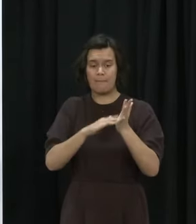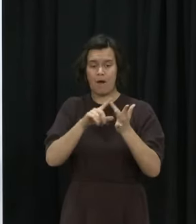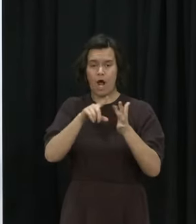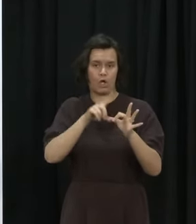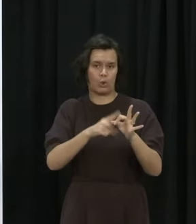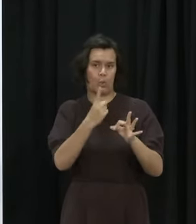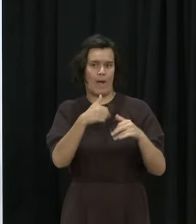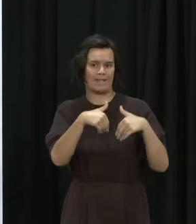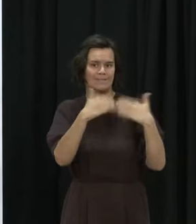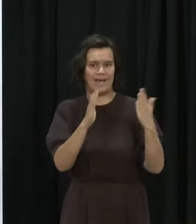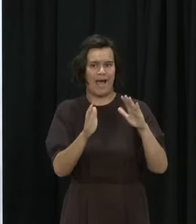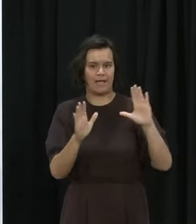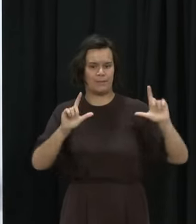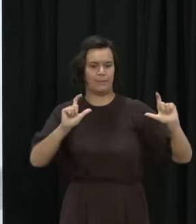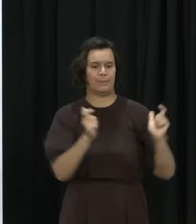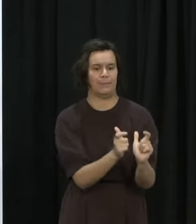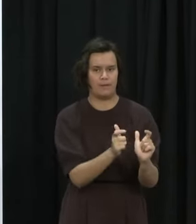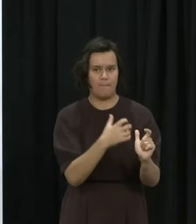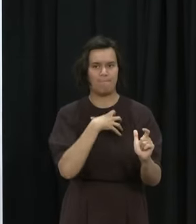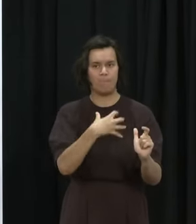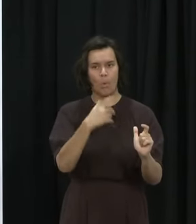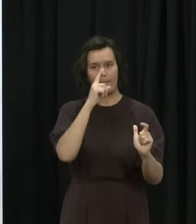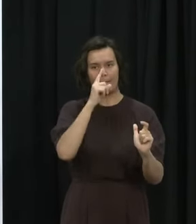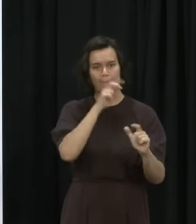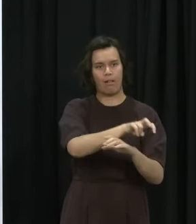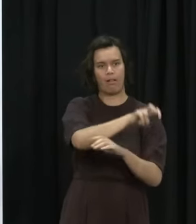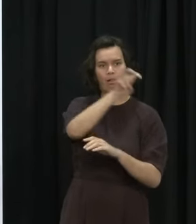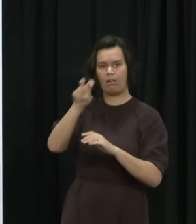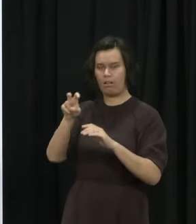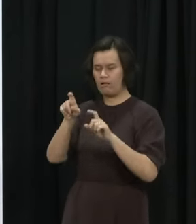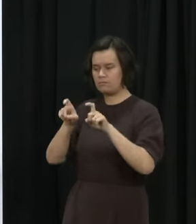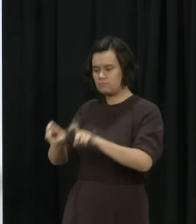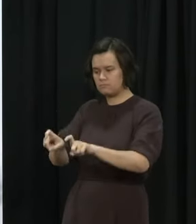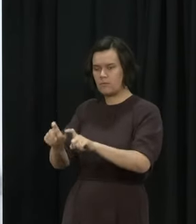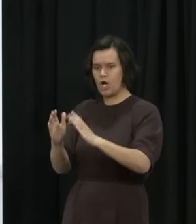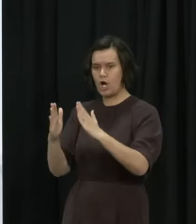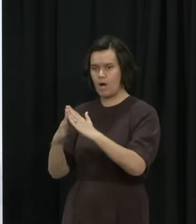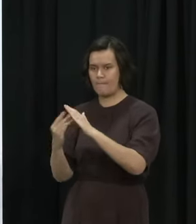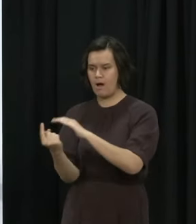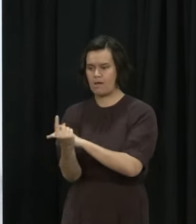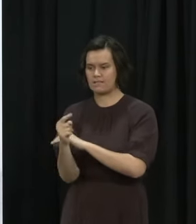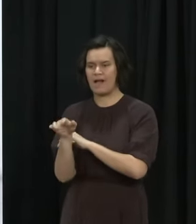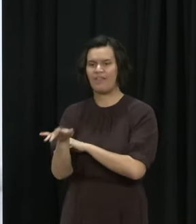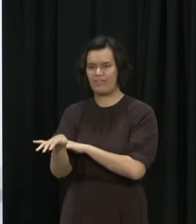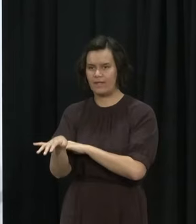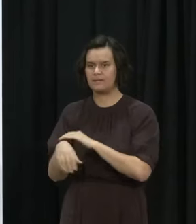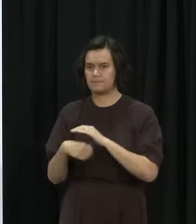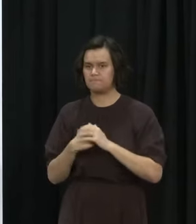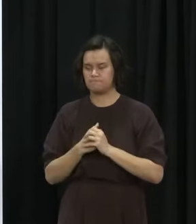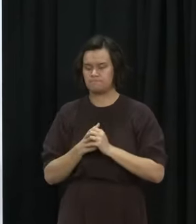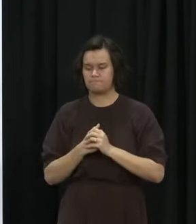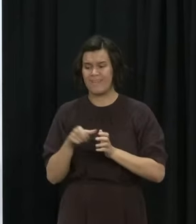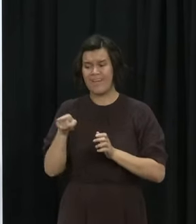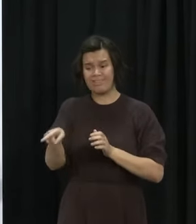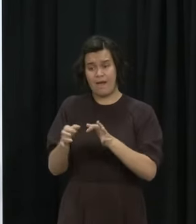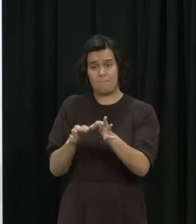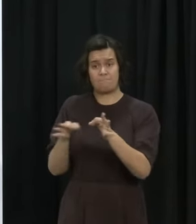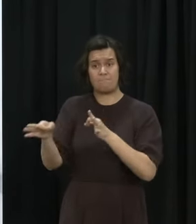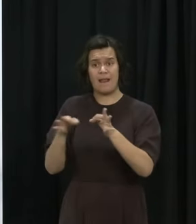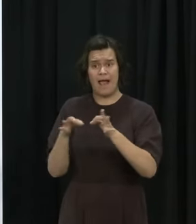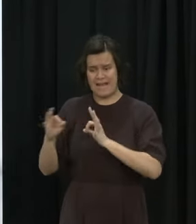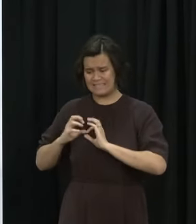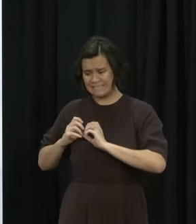incredibly huge it would be big, really big I think what we have been working towards and we've been working towards this for some time now